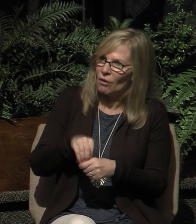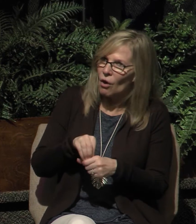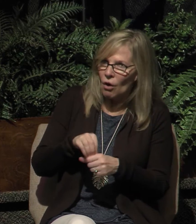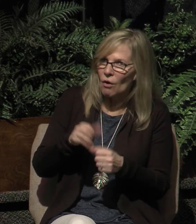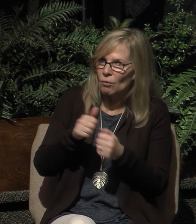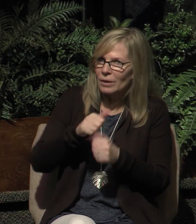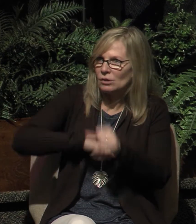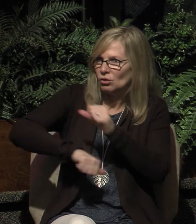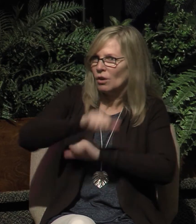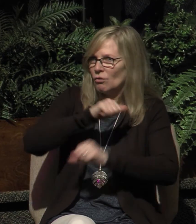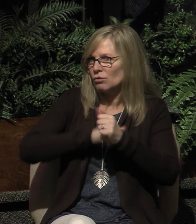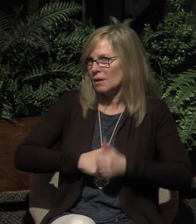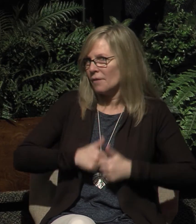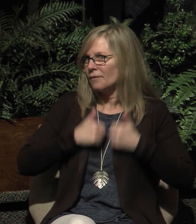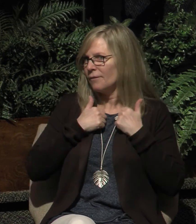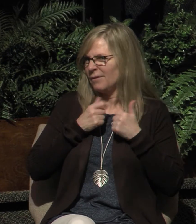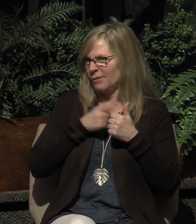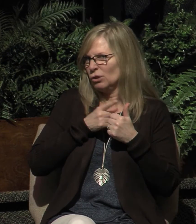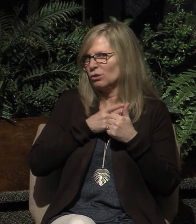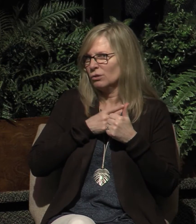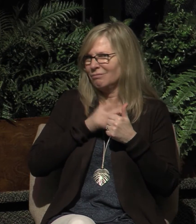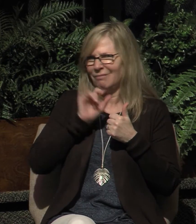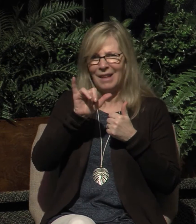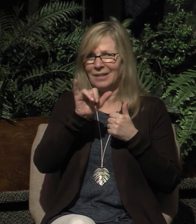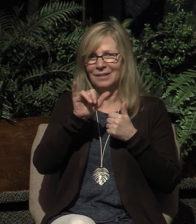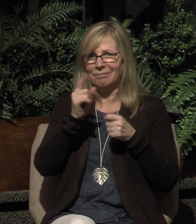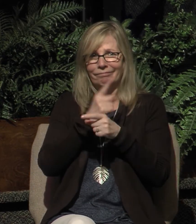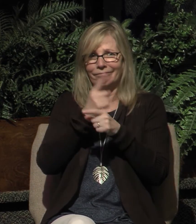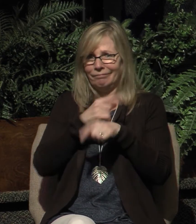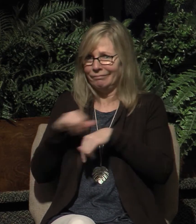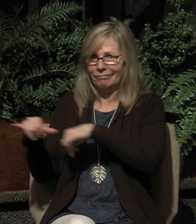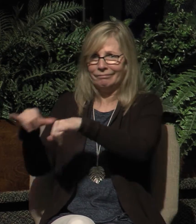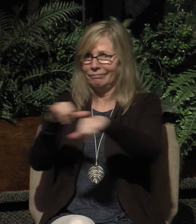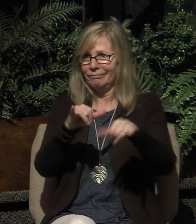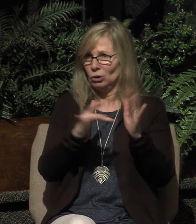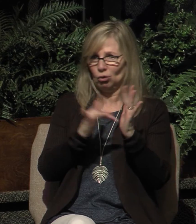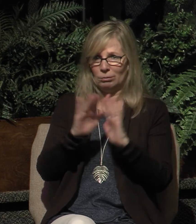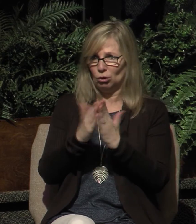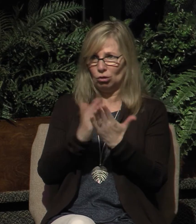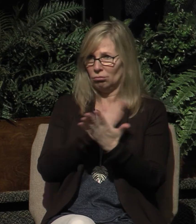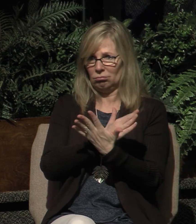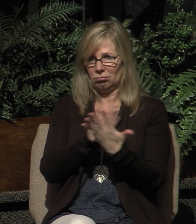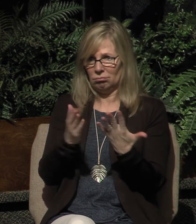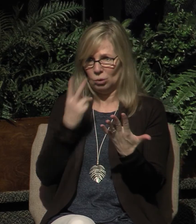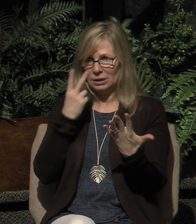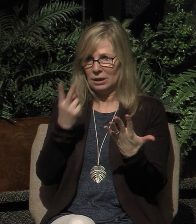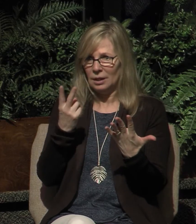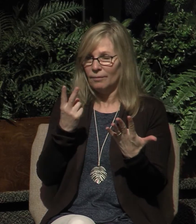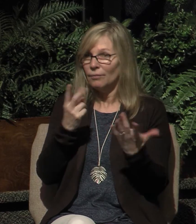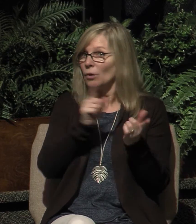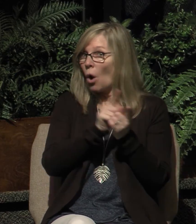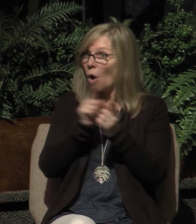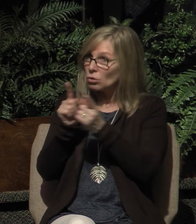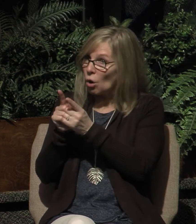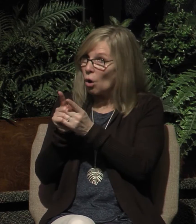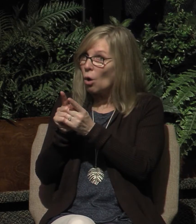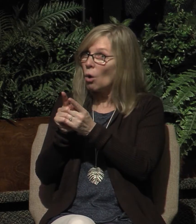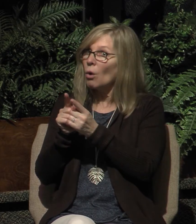other's lives. That's the standard of scripture. And, in addition, they are to be in a proper